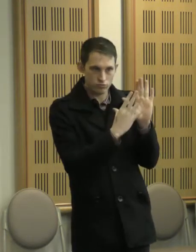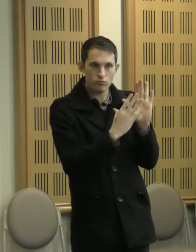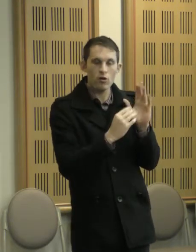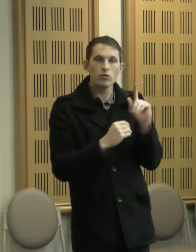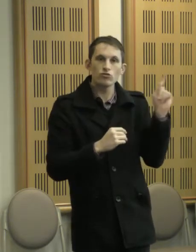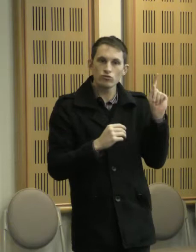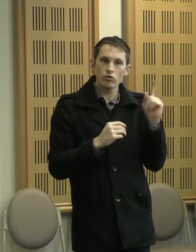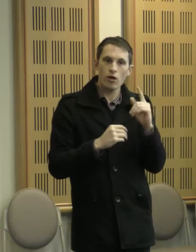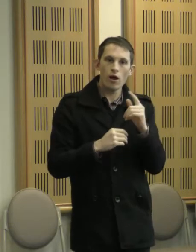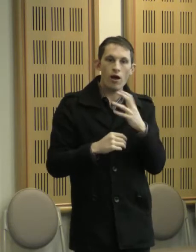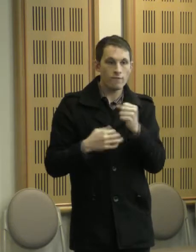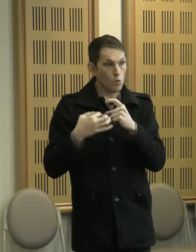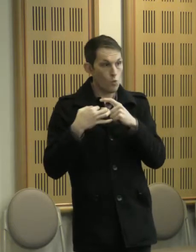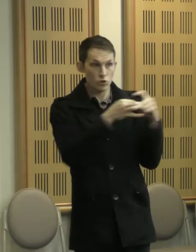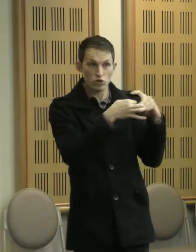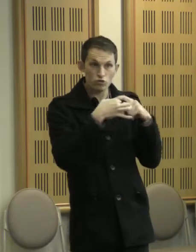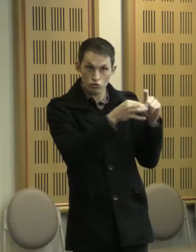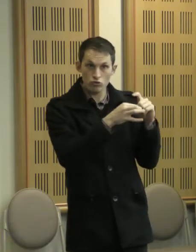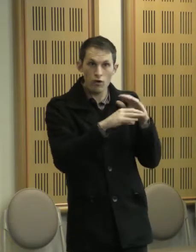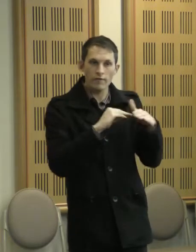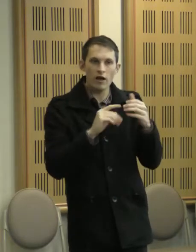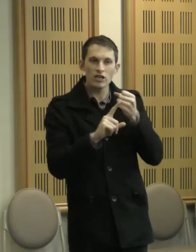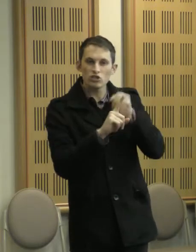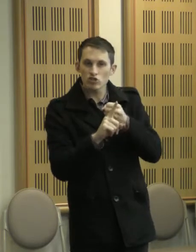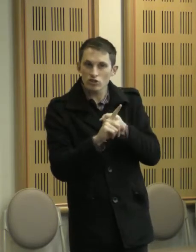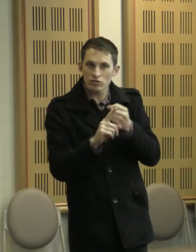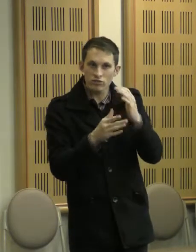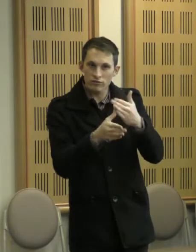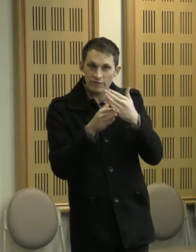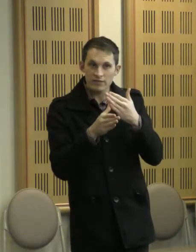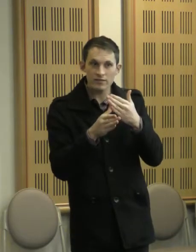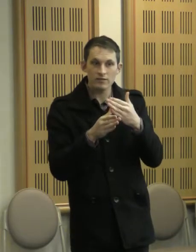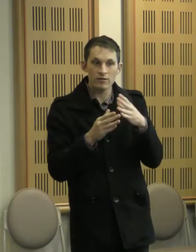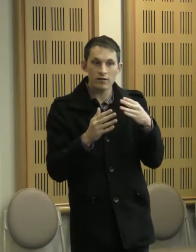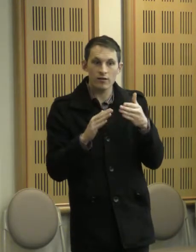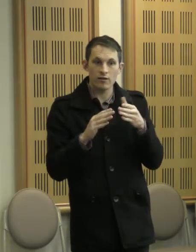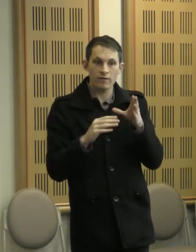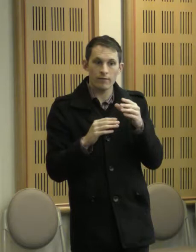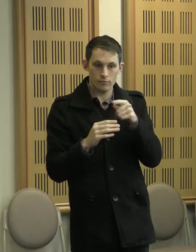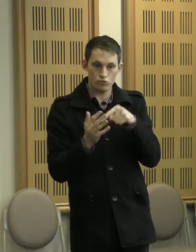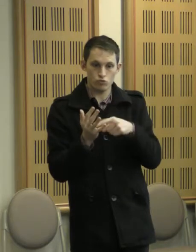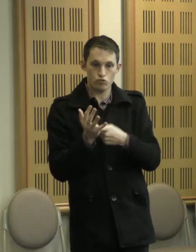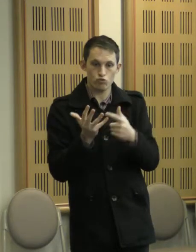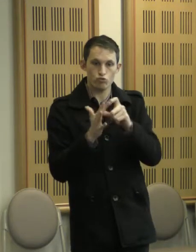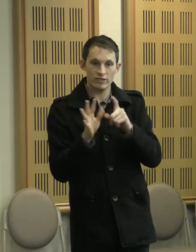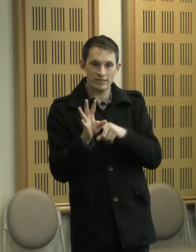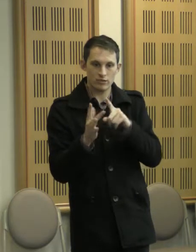about Indigenous advocacy as asked by our Wimmera advocate, Trudy Joyce. Our